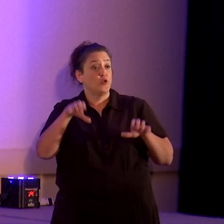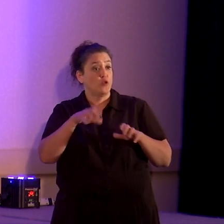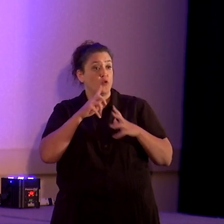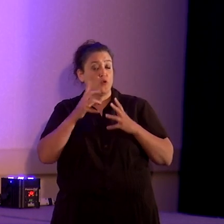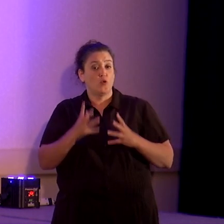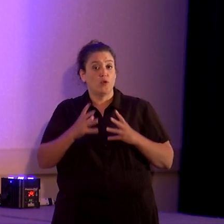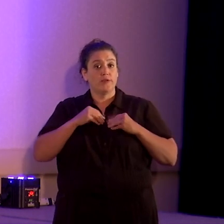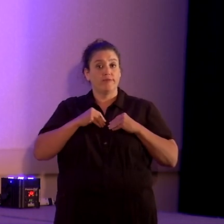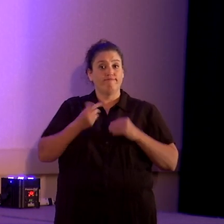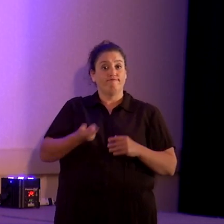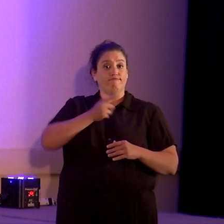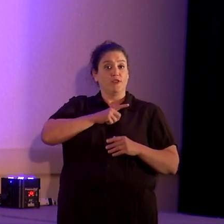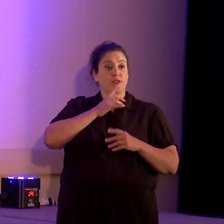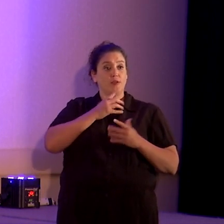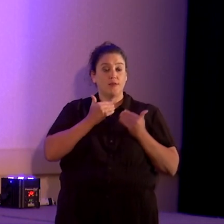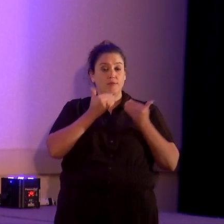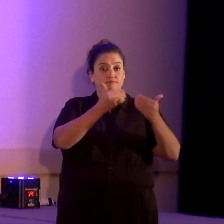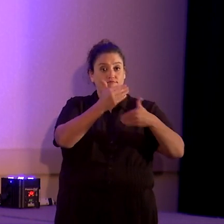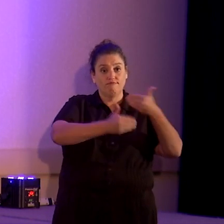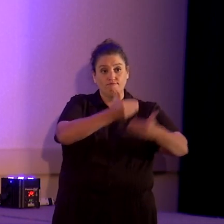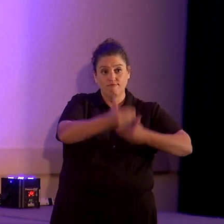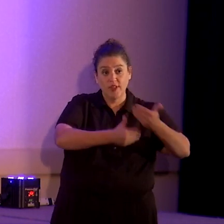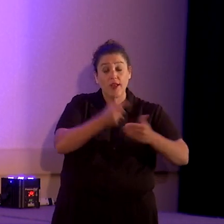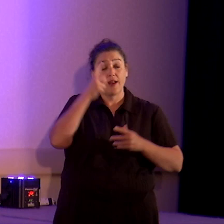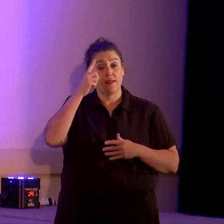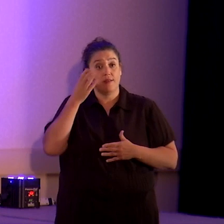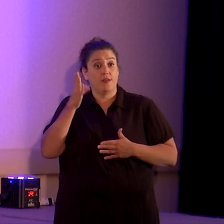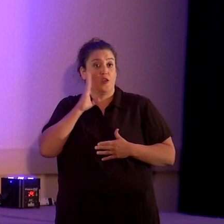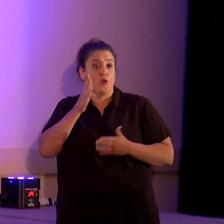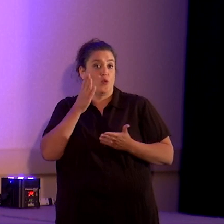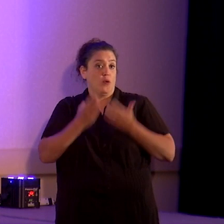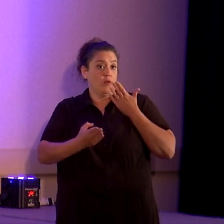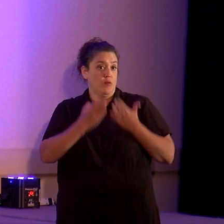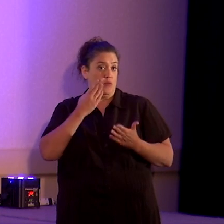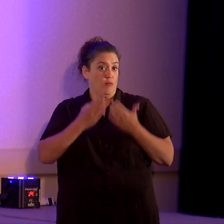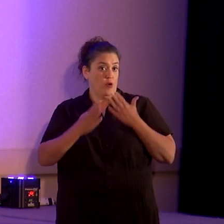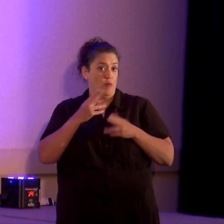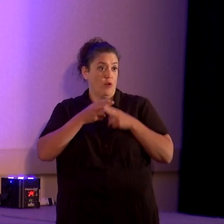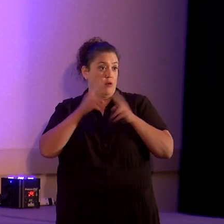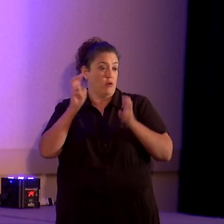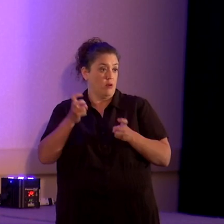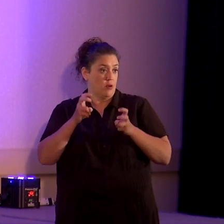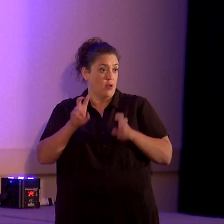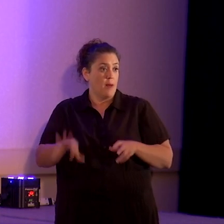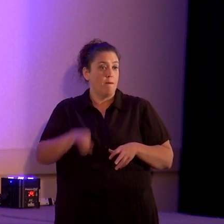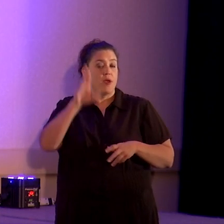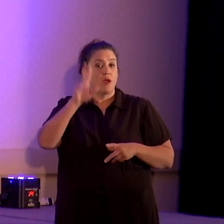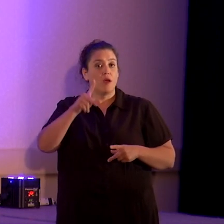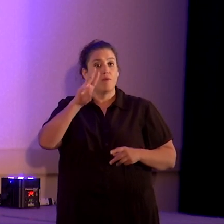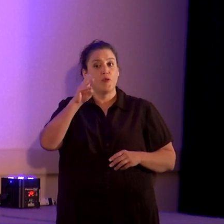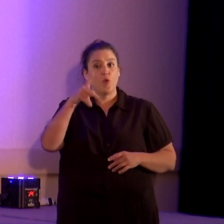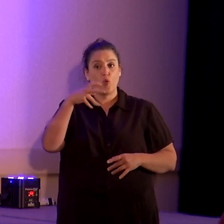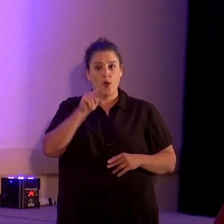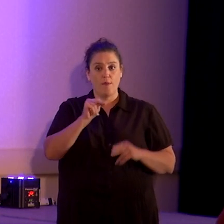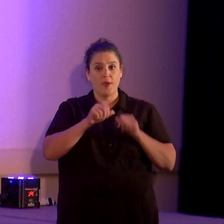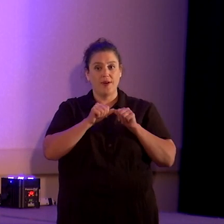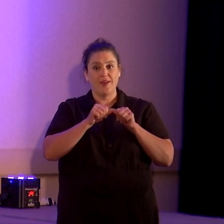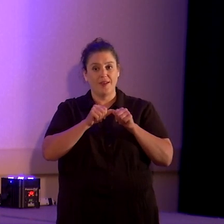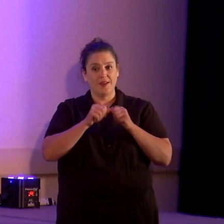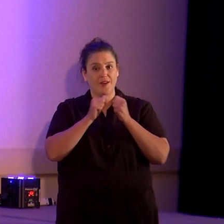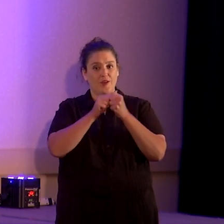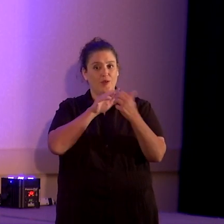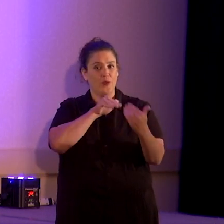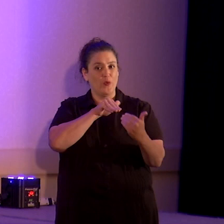and run with it, and I think he would probably more characterize it as pick up the weapon and continue waging the